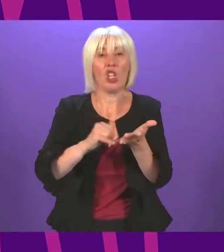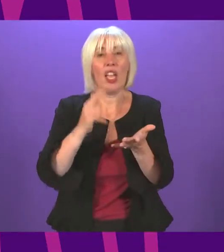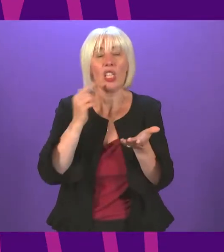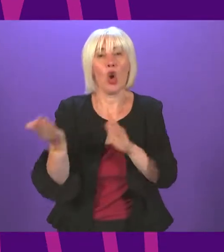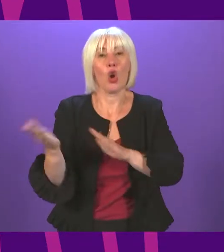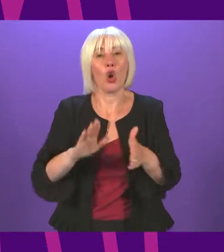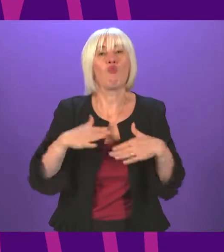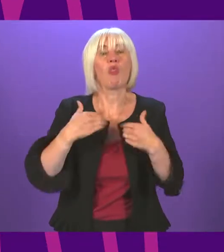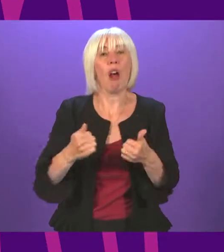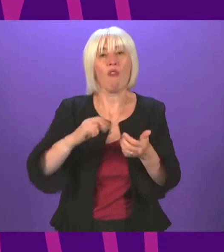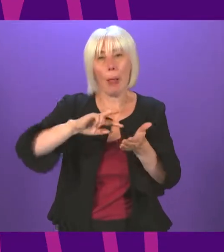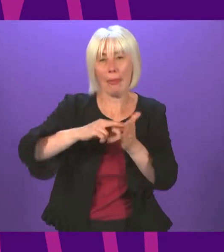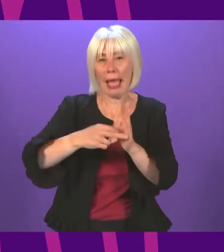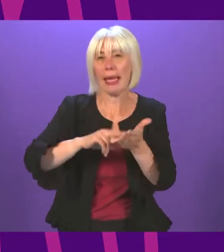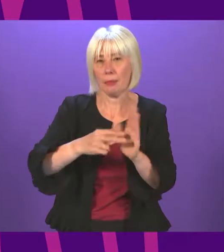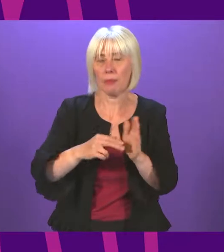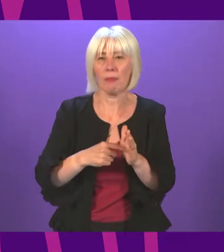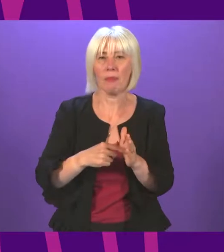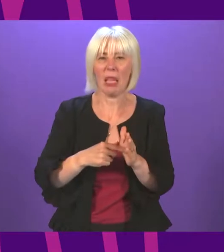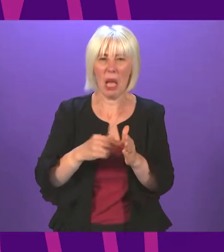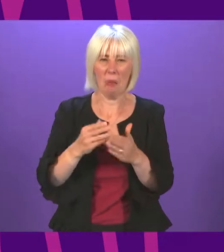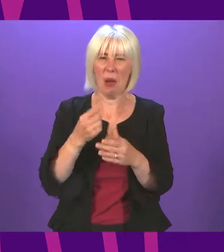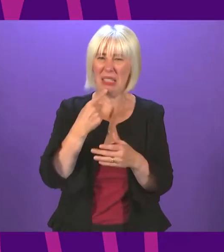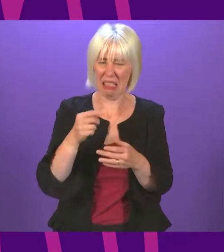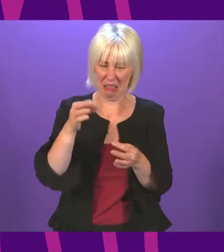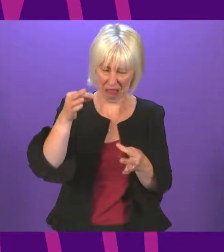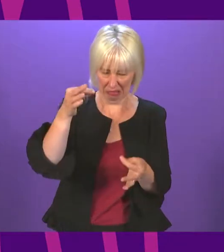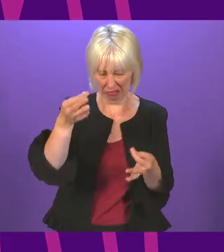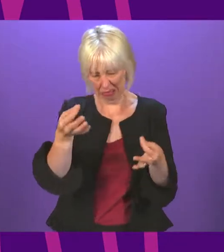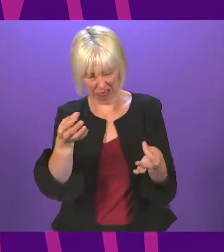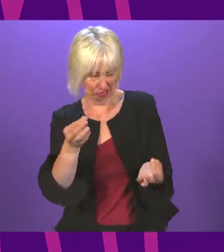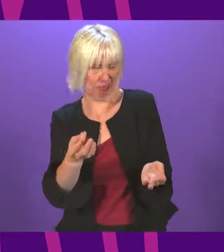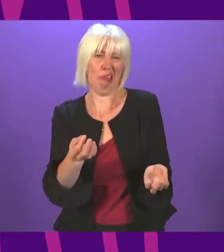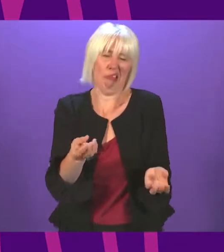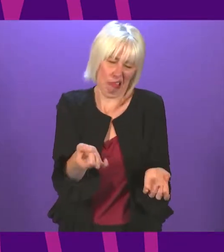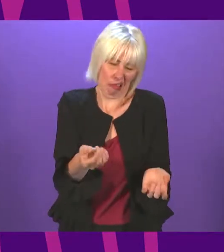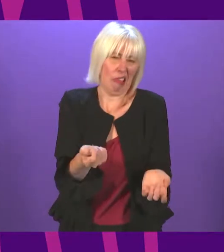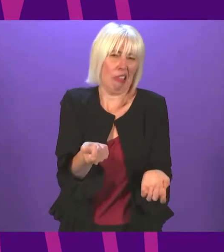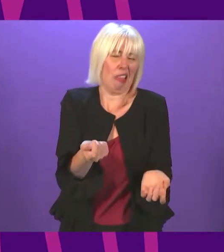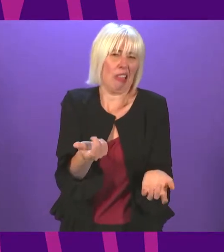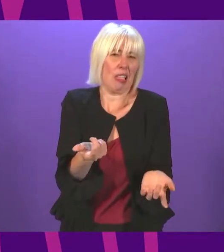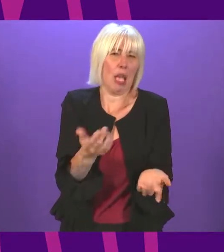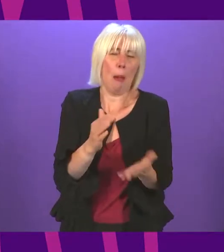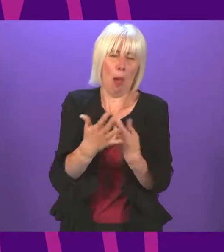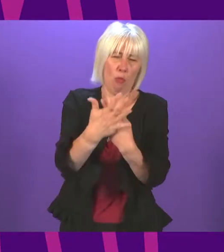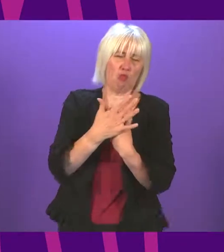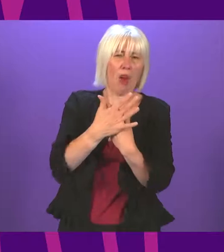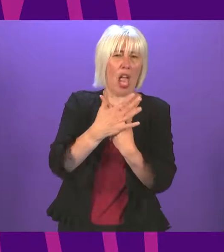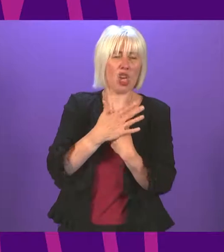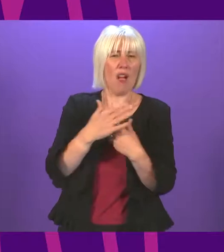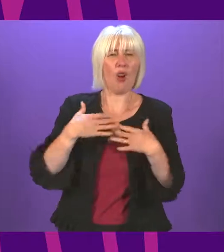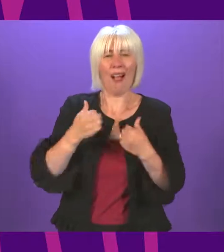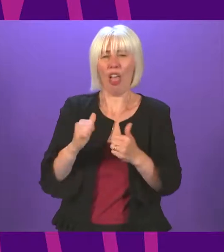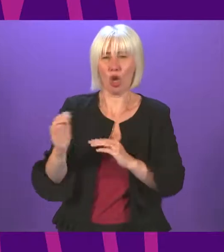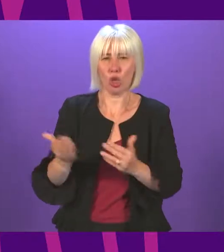And we have heard it was rather a thin document. But given the pressure our health services under, my team and I were anticipating